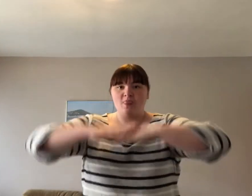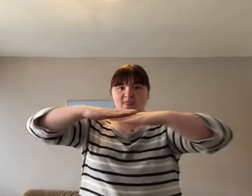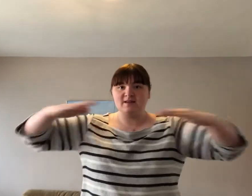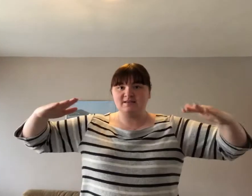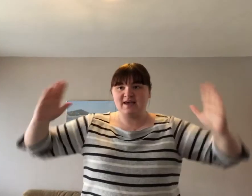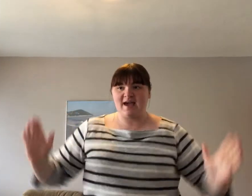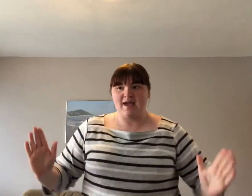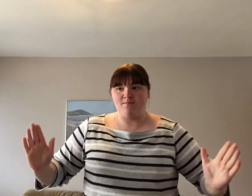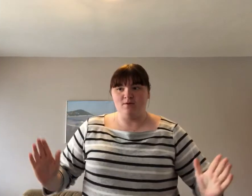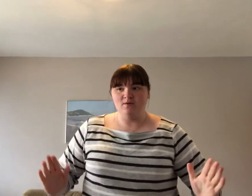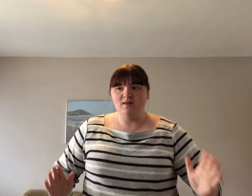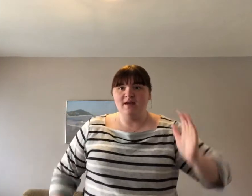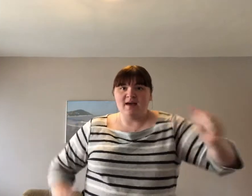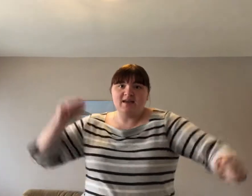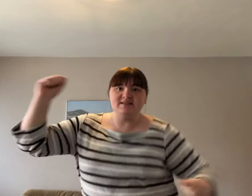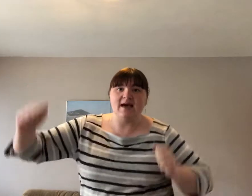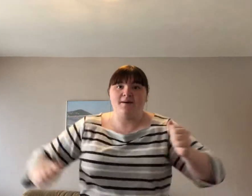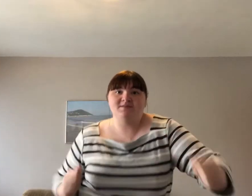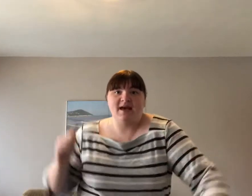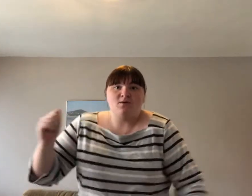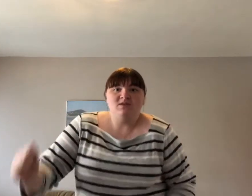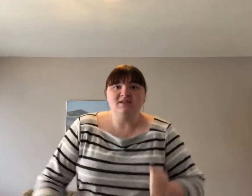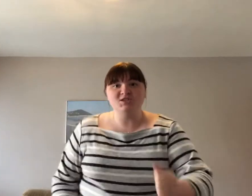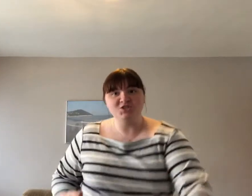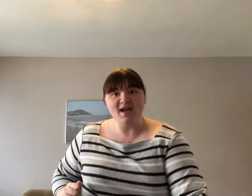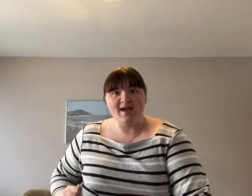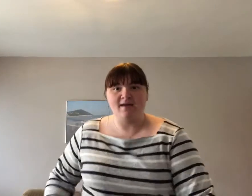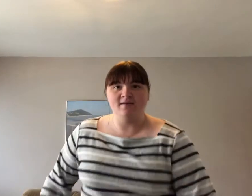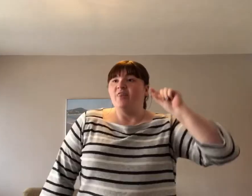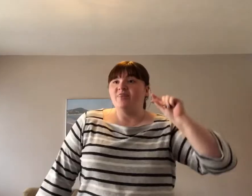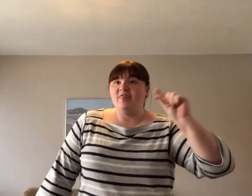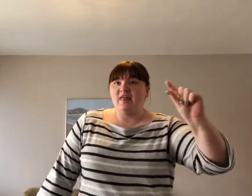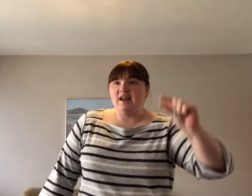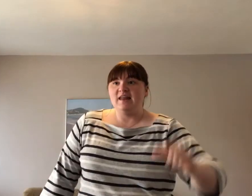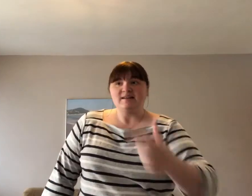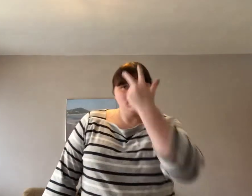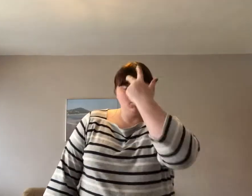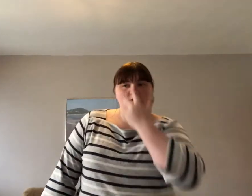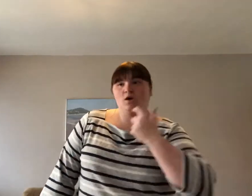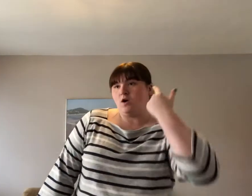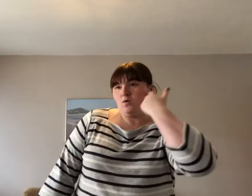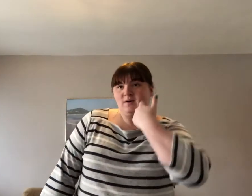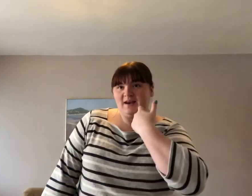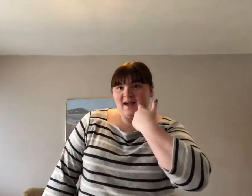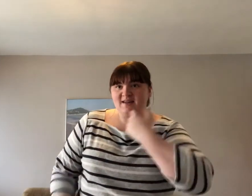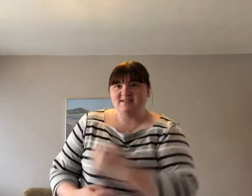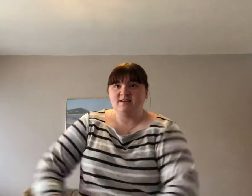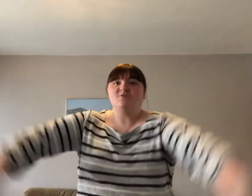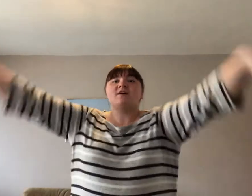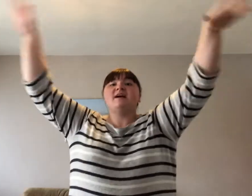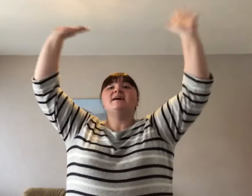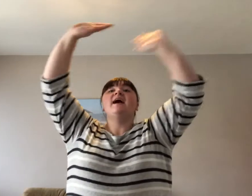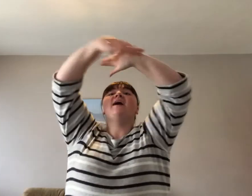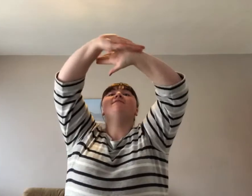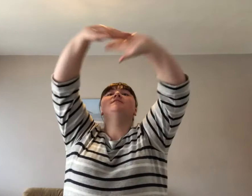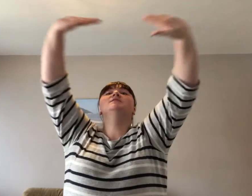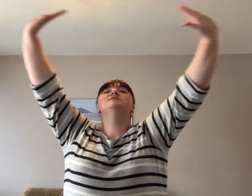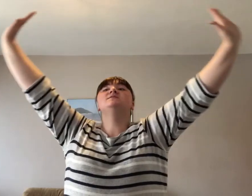the table and tapped out a jig. The little old lady cried, heaven's